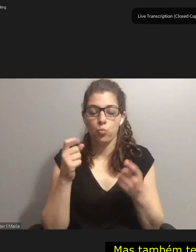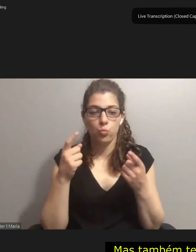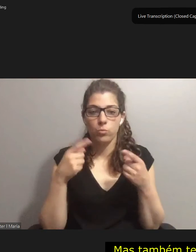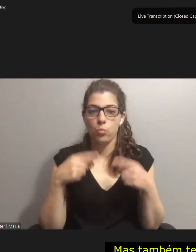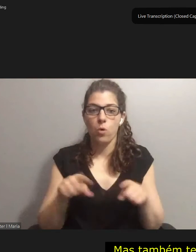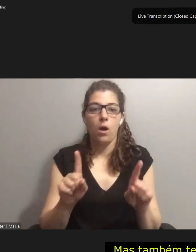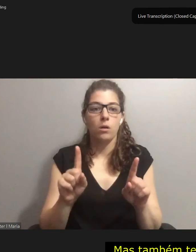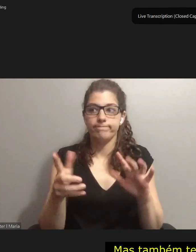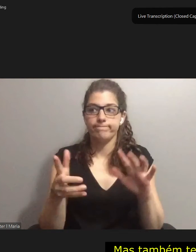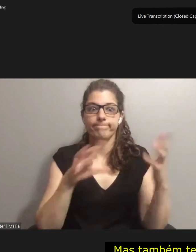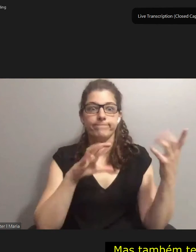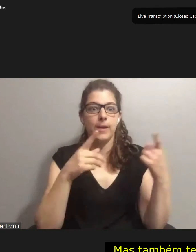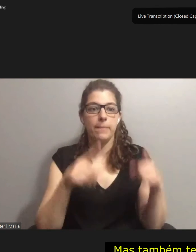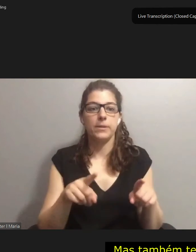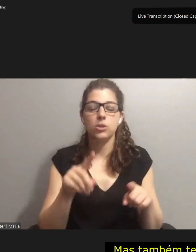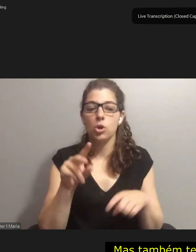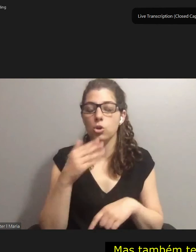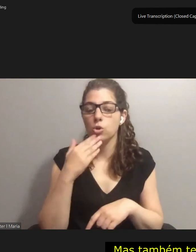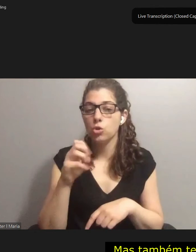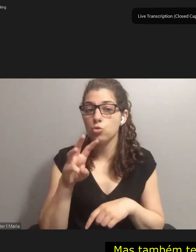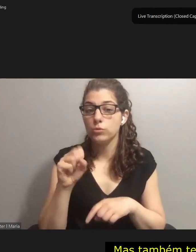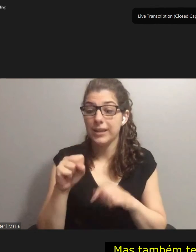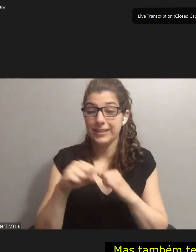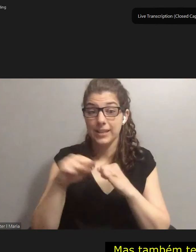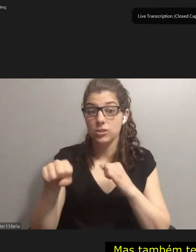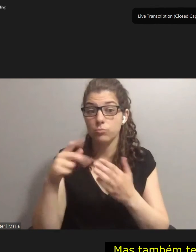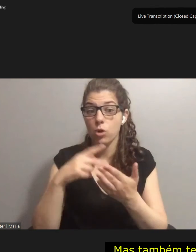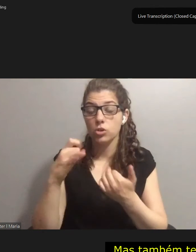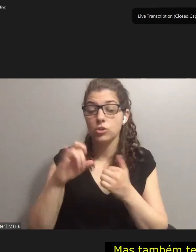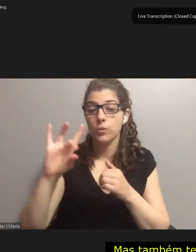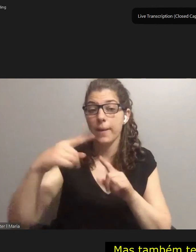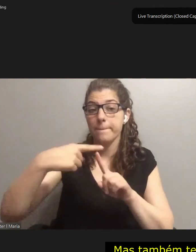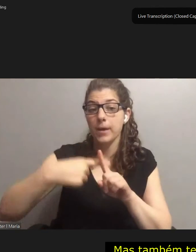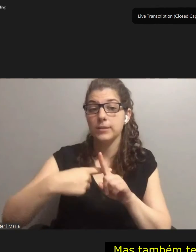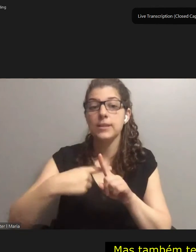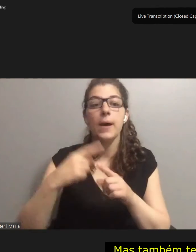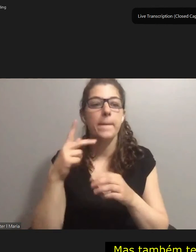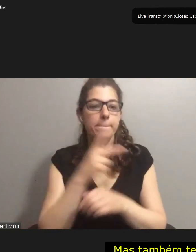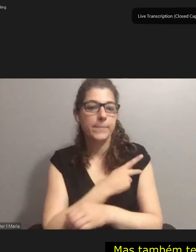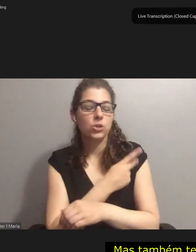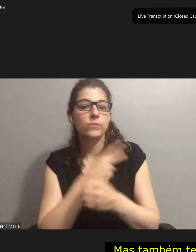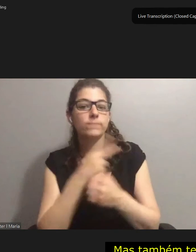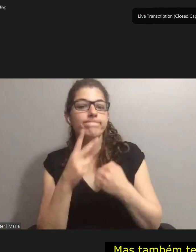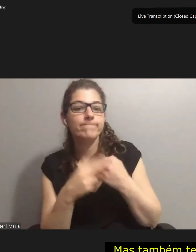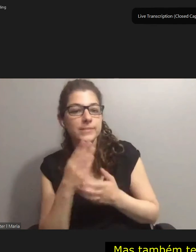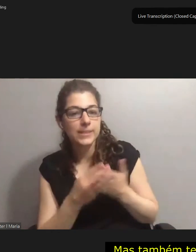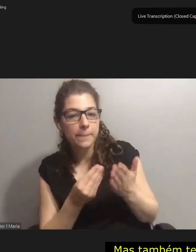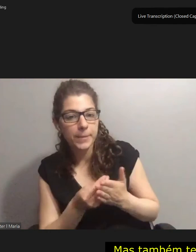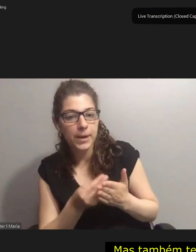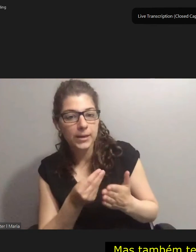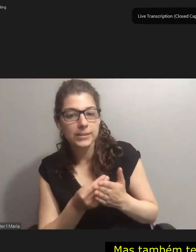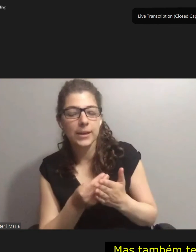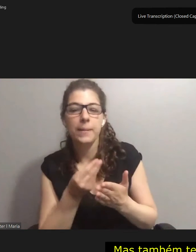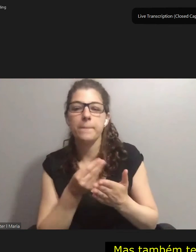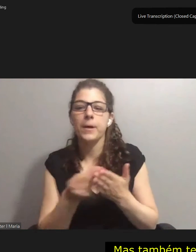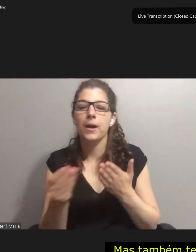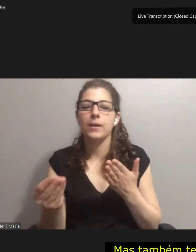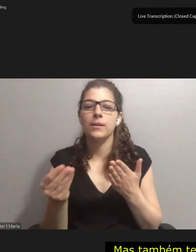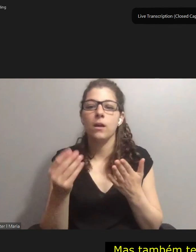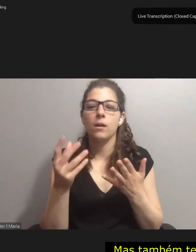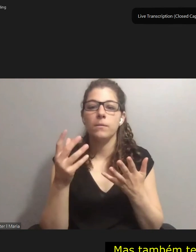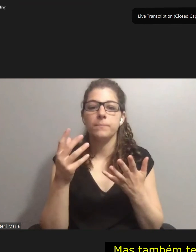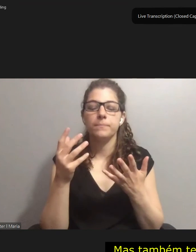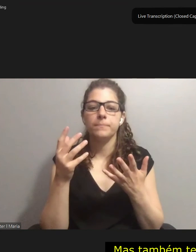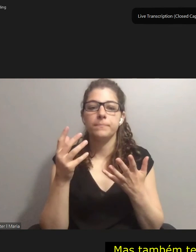extension of the project to eight months allowed the patient to save some money and buy a vehicle, considering